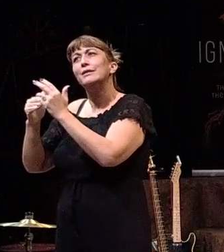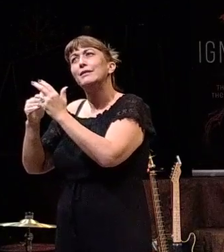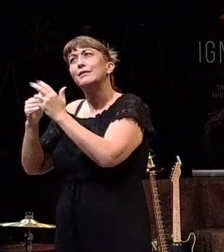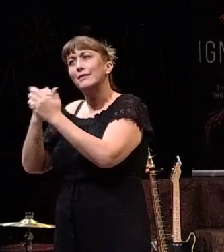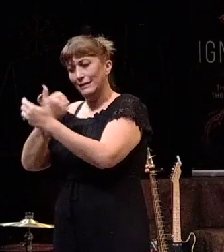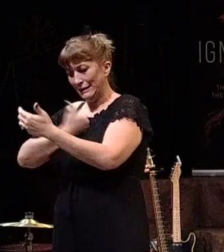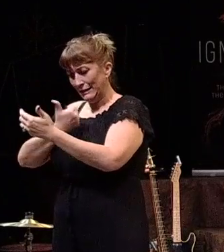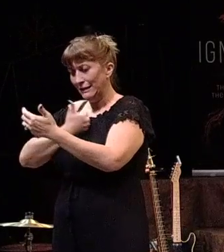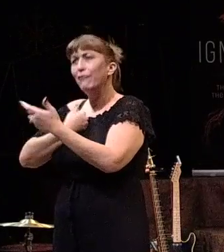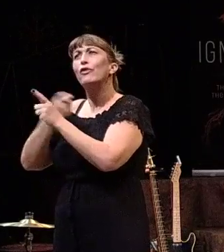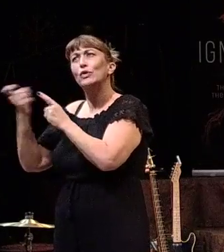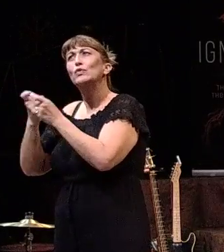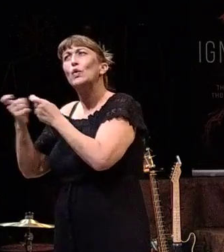and self-control.